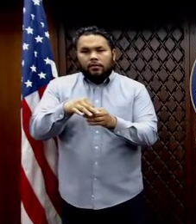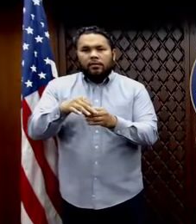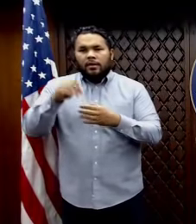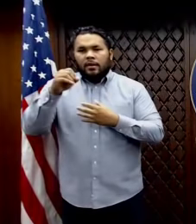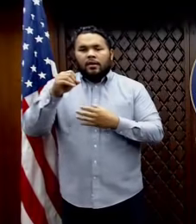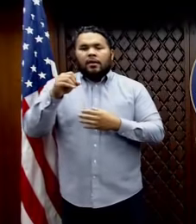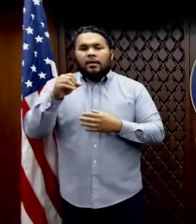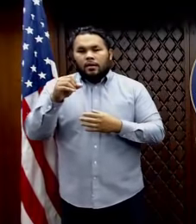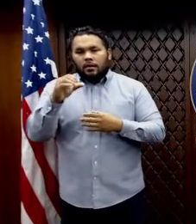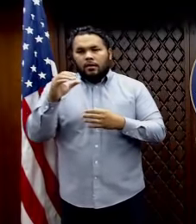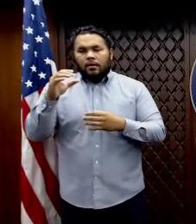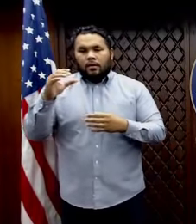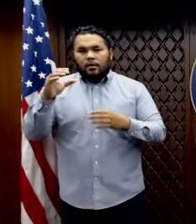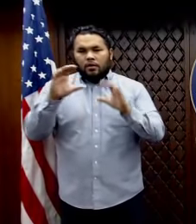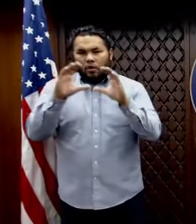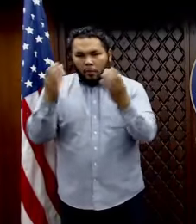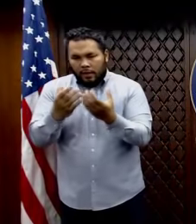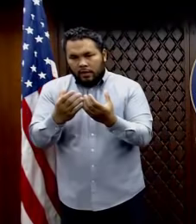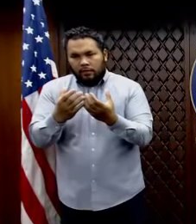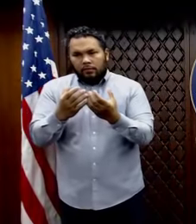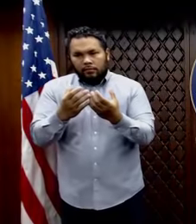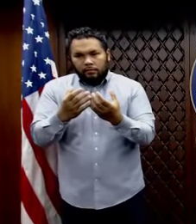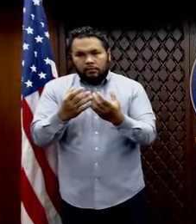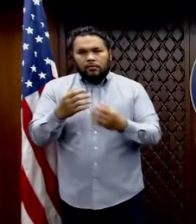postponing the special election for, uh, joining a mayor.